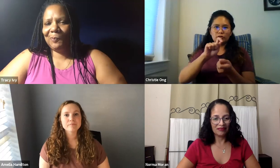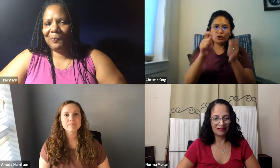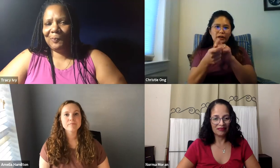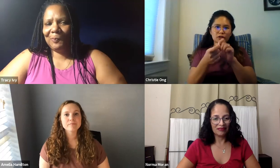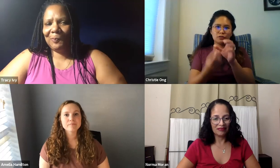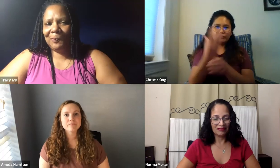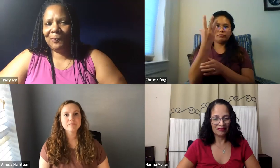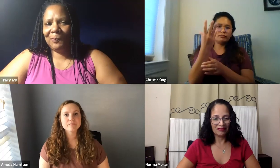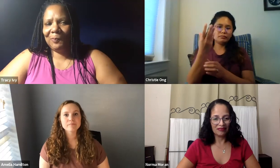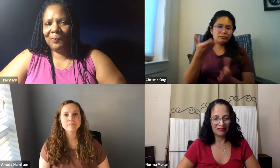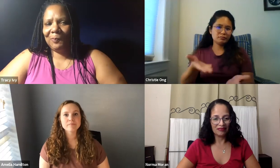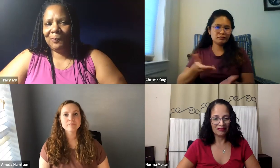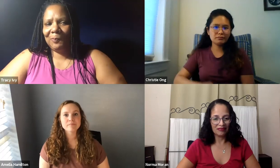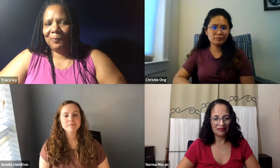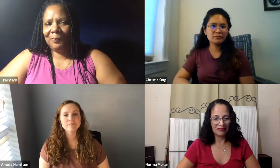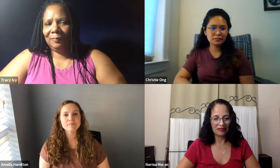That's where change really happens.